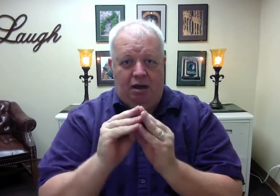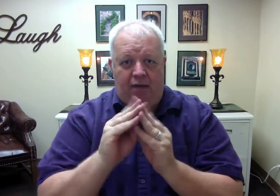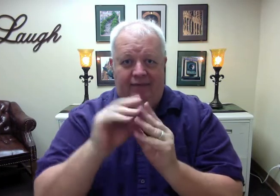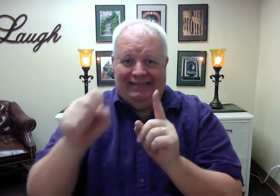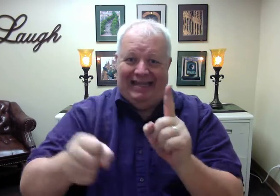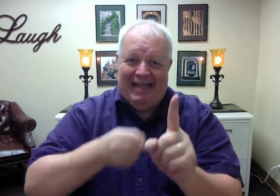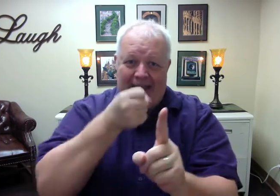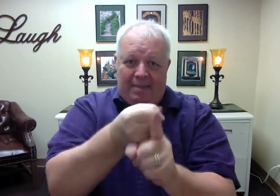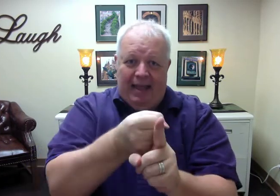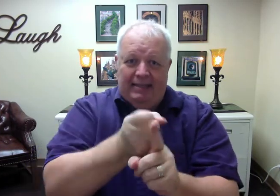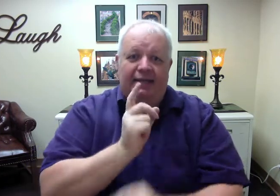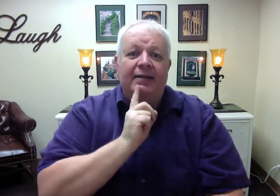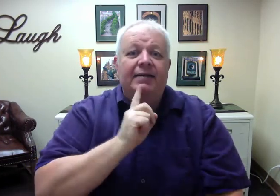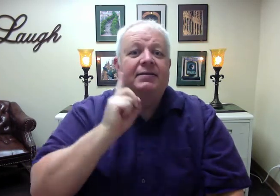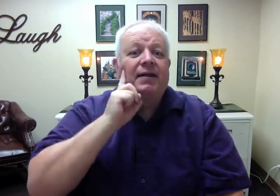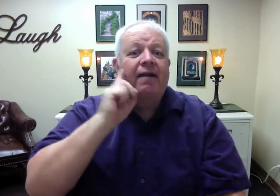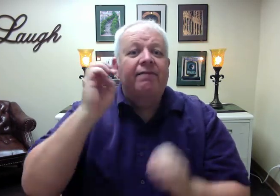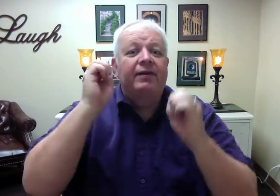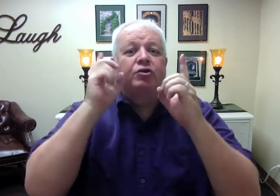education in the United States.